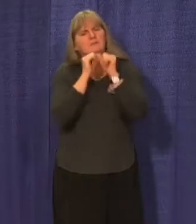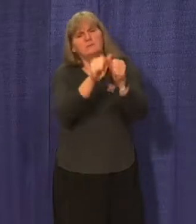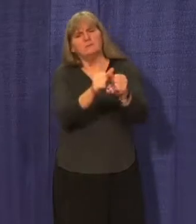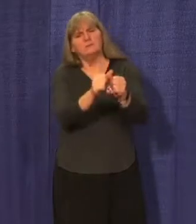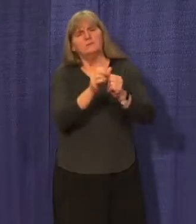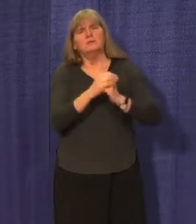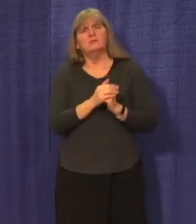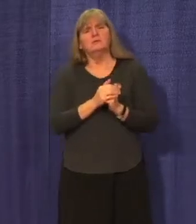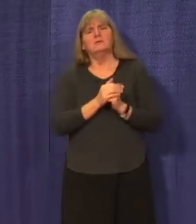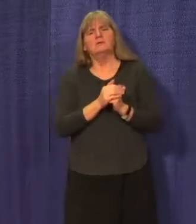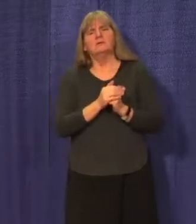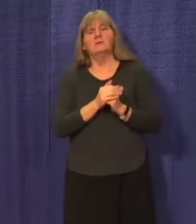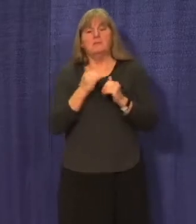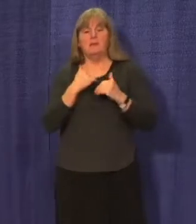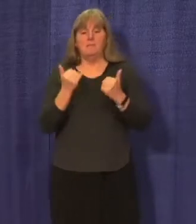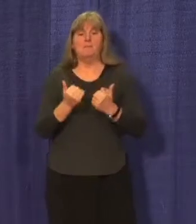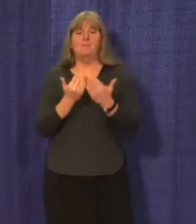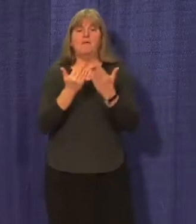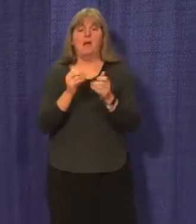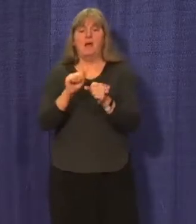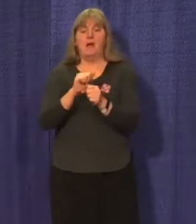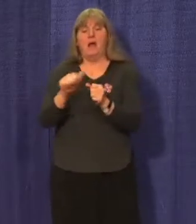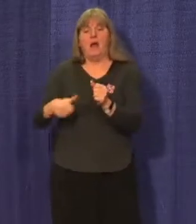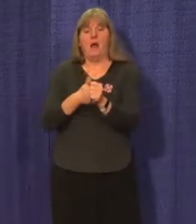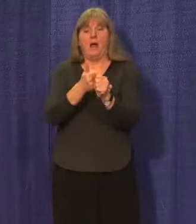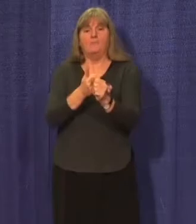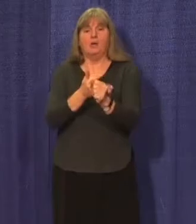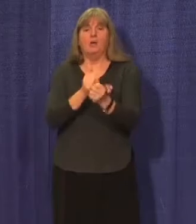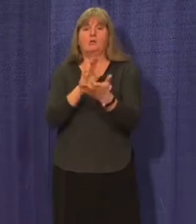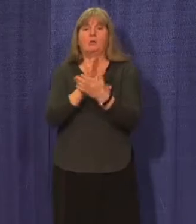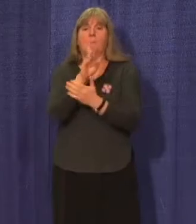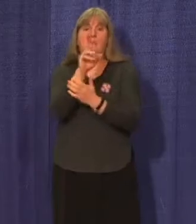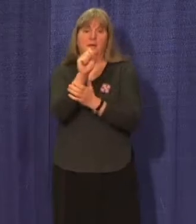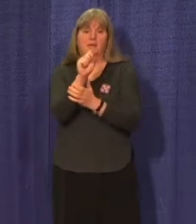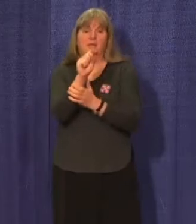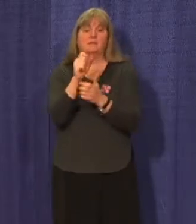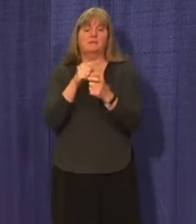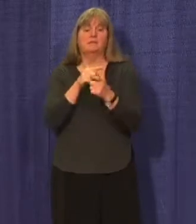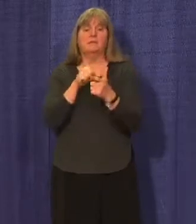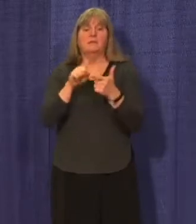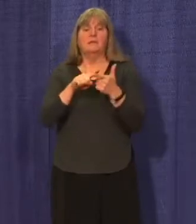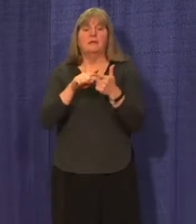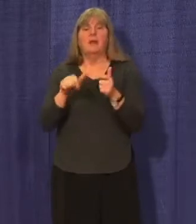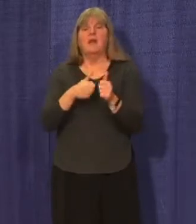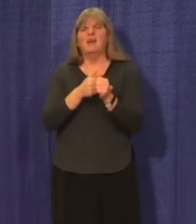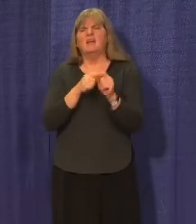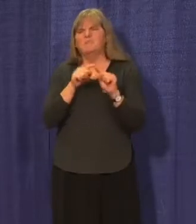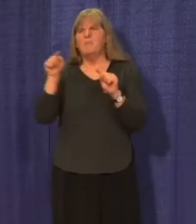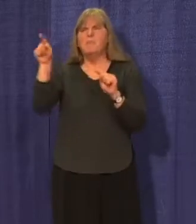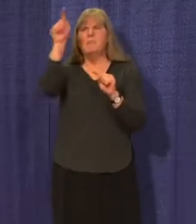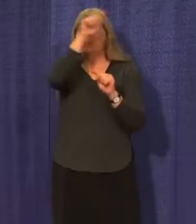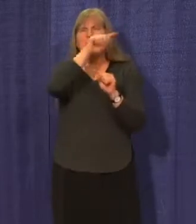I'm pleased to be able to provide an update today about our new school buses and updated routes.